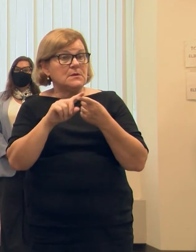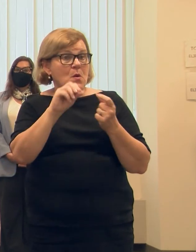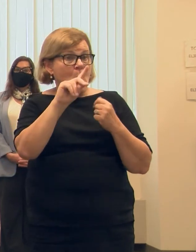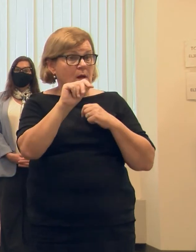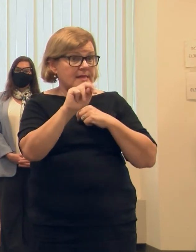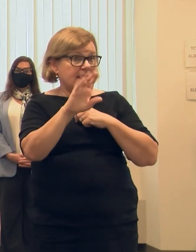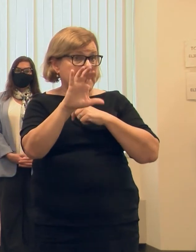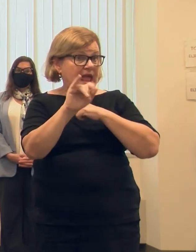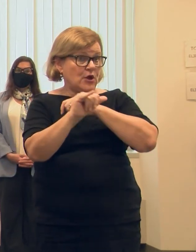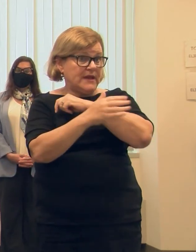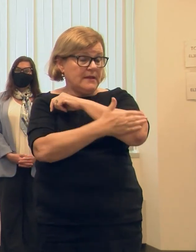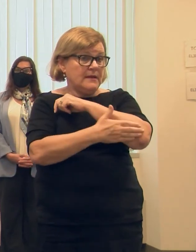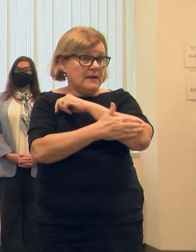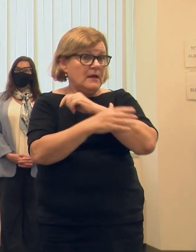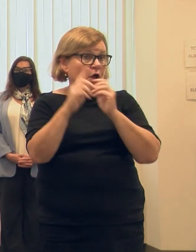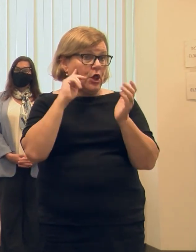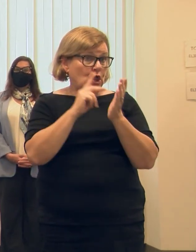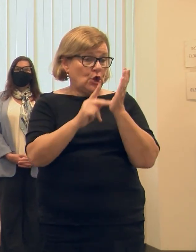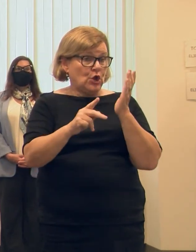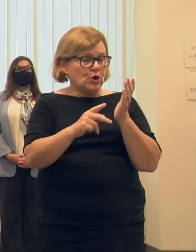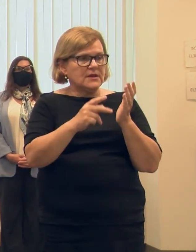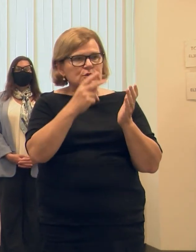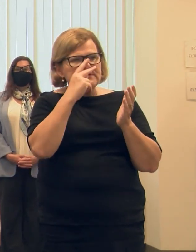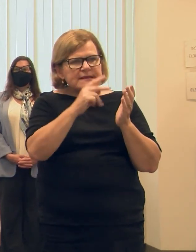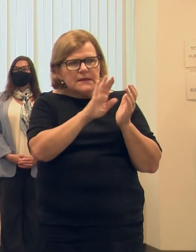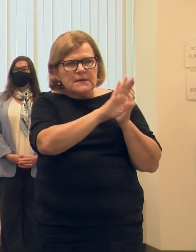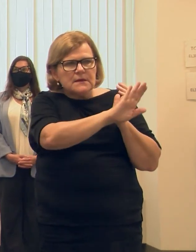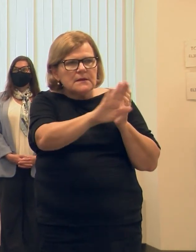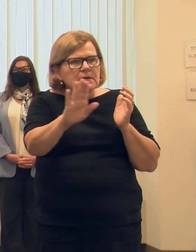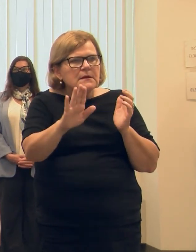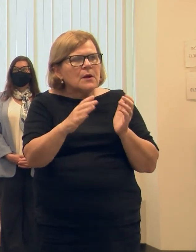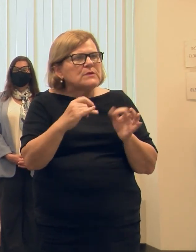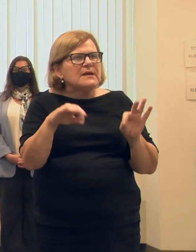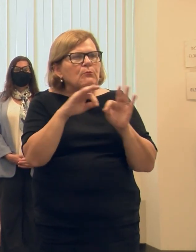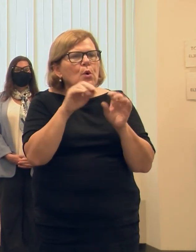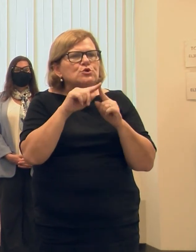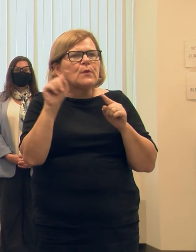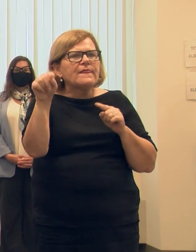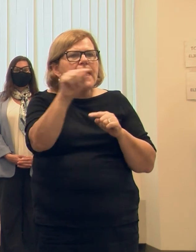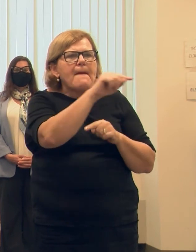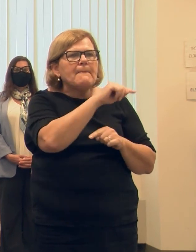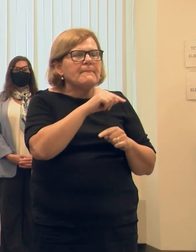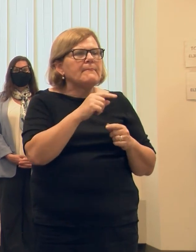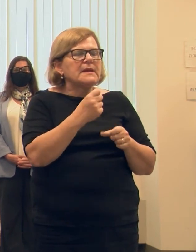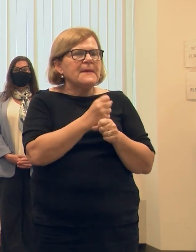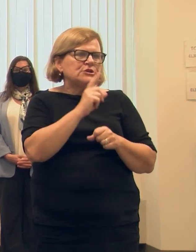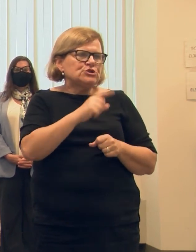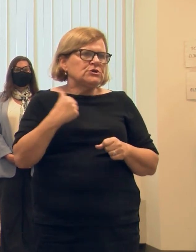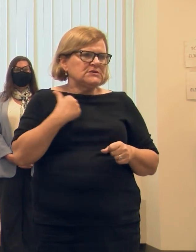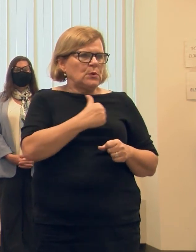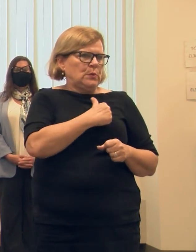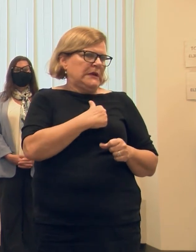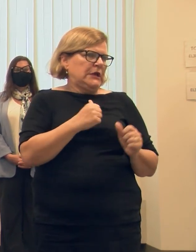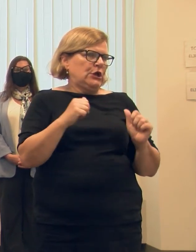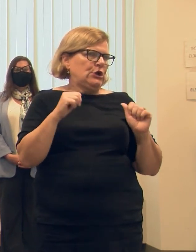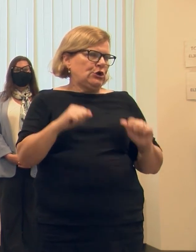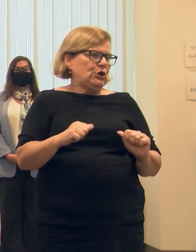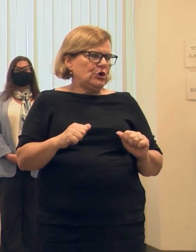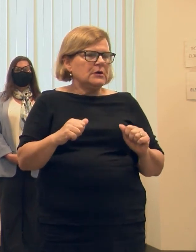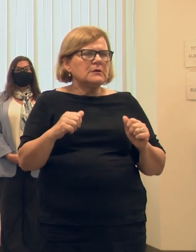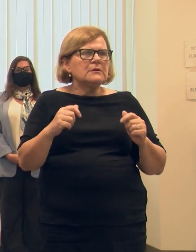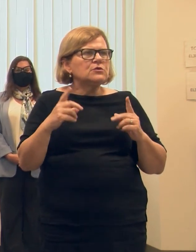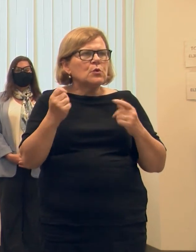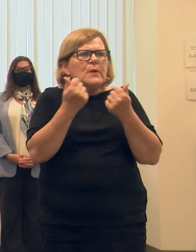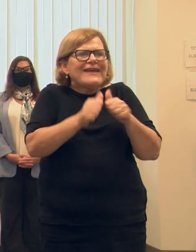County clerks in the area to see what was important to them to make it so we would be able to have whatever